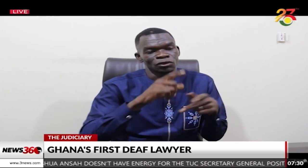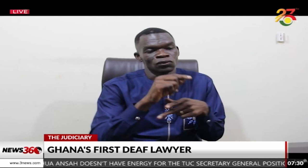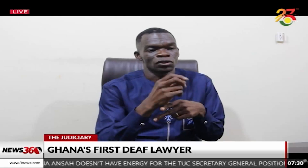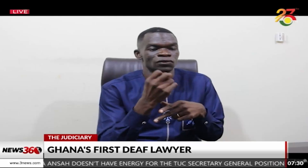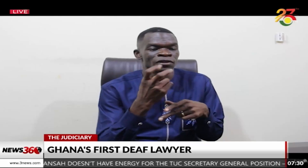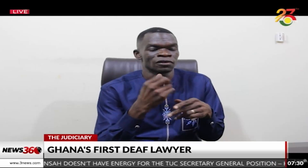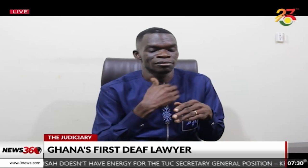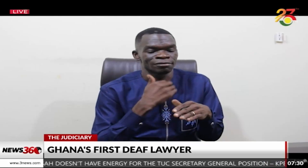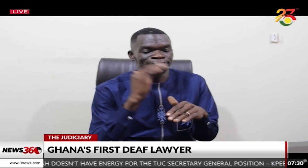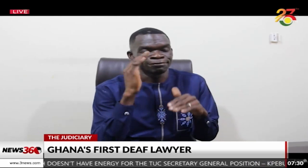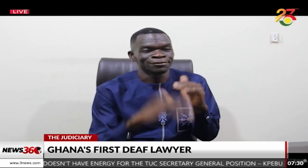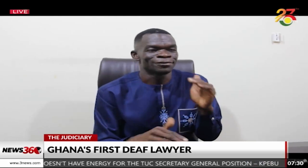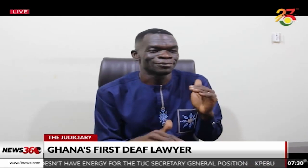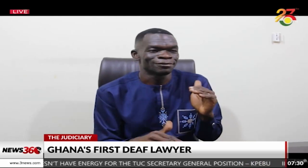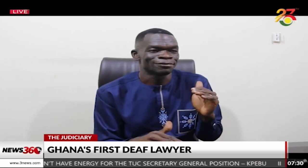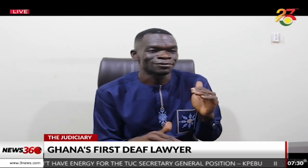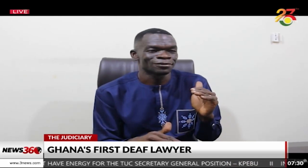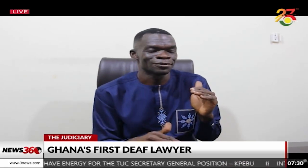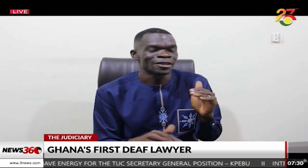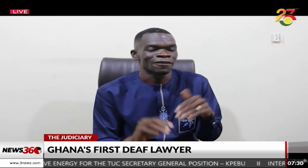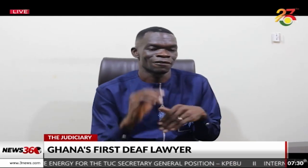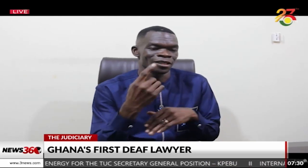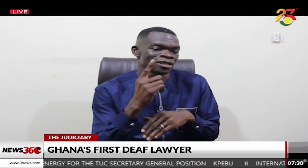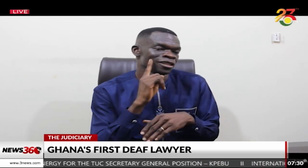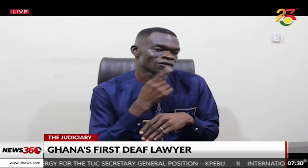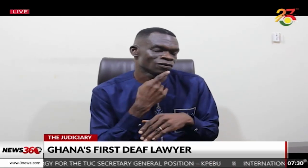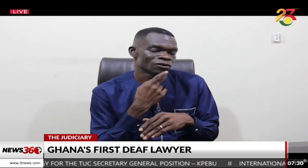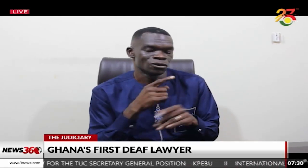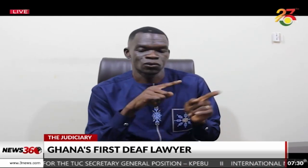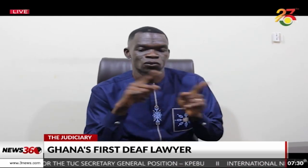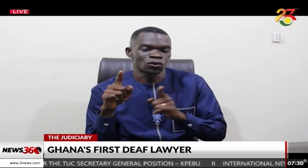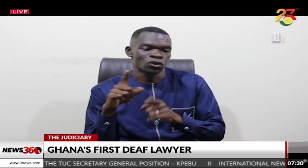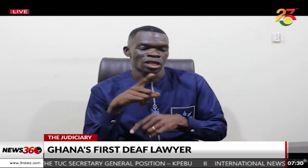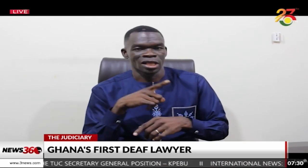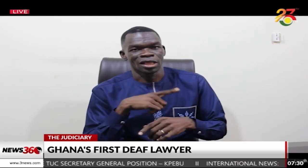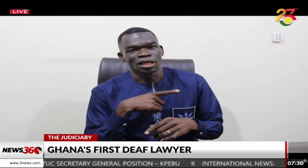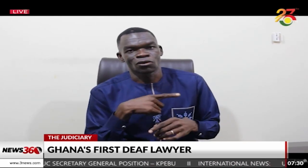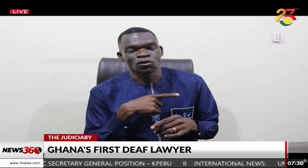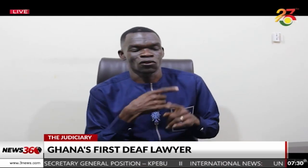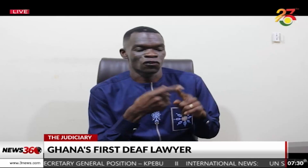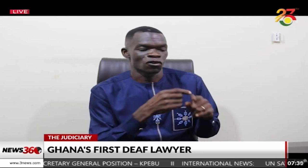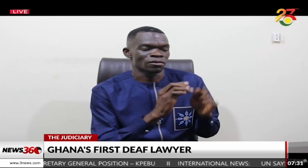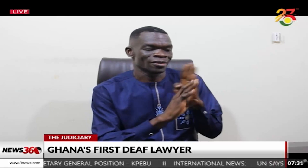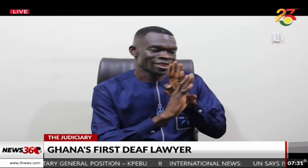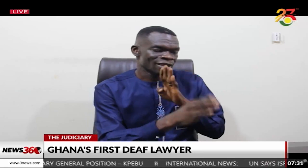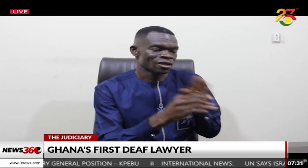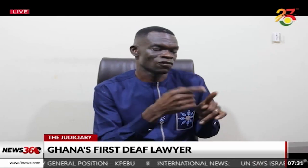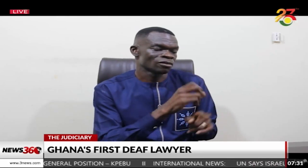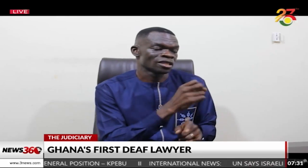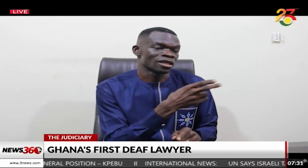religion. 2012, was done with the University. The first deaf person to go to Legon, direct